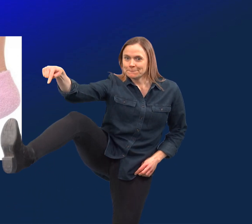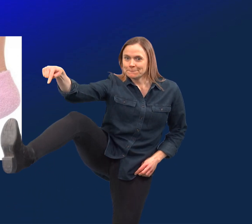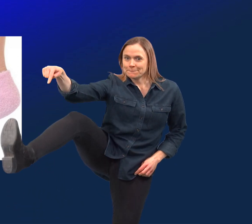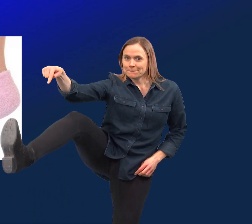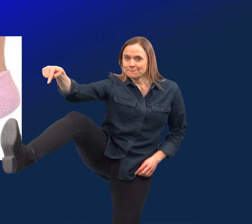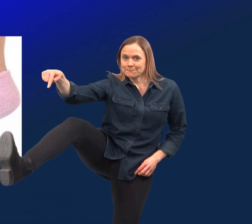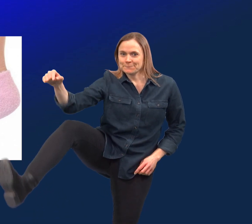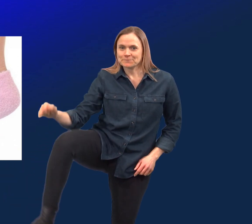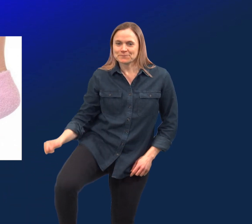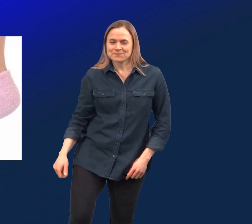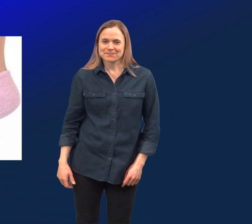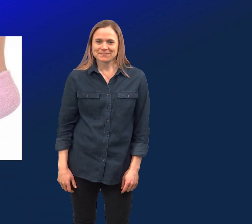Stomp Foot